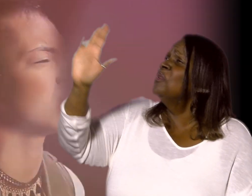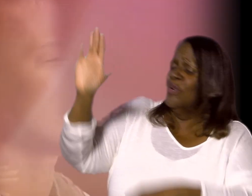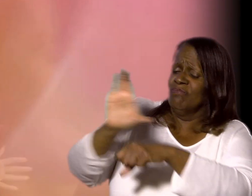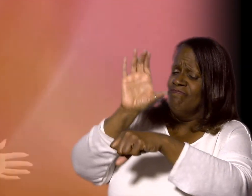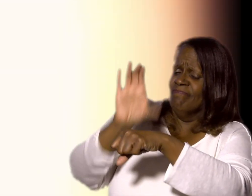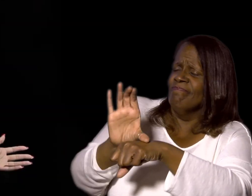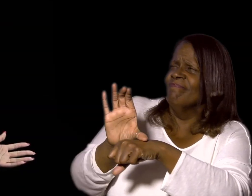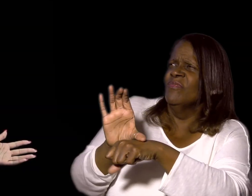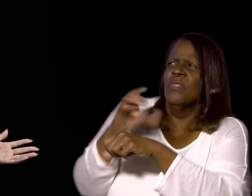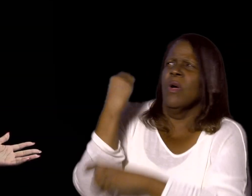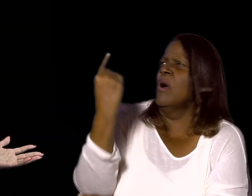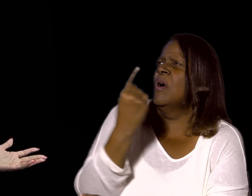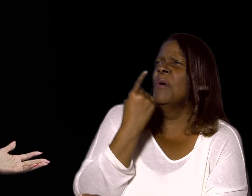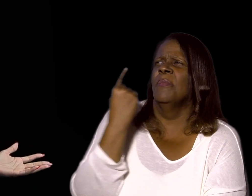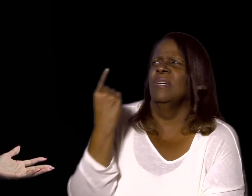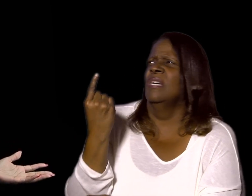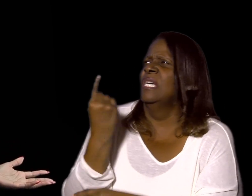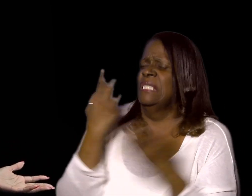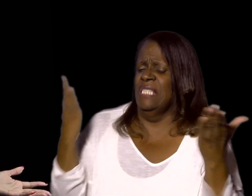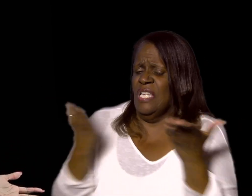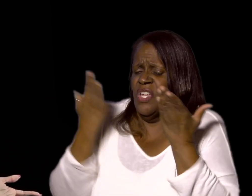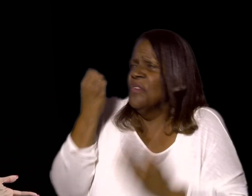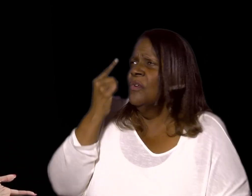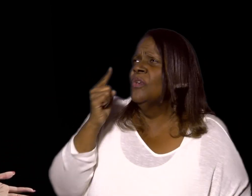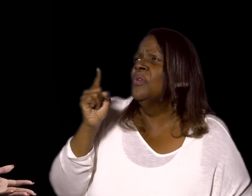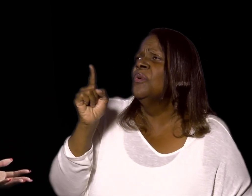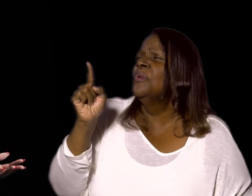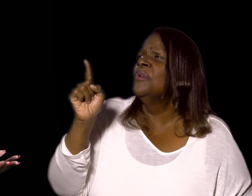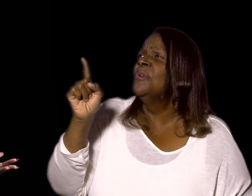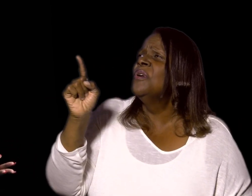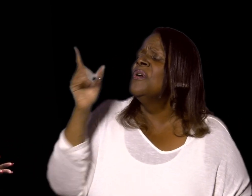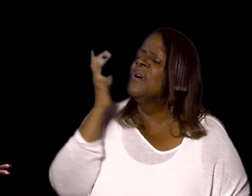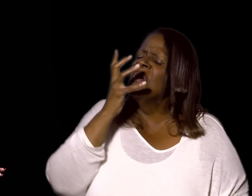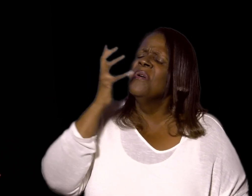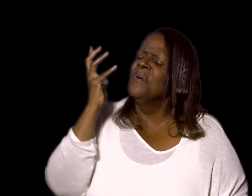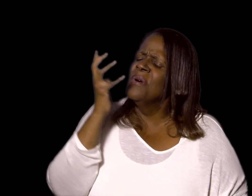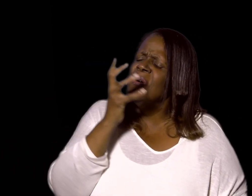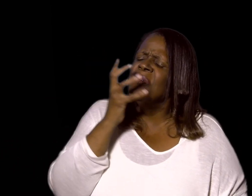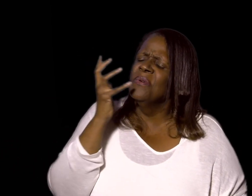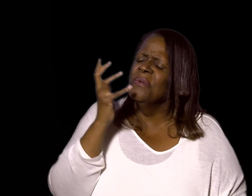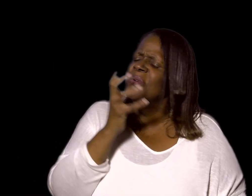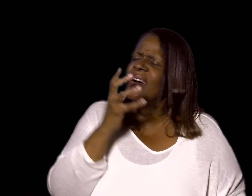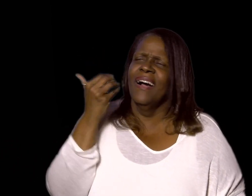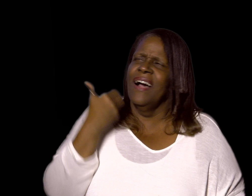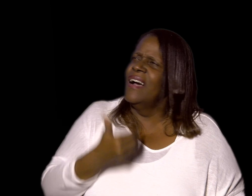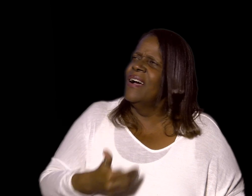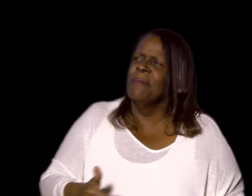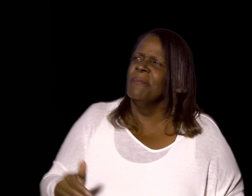Always available Oh, I'll be the one